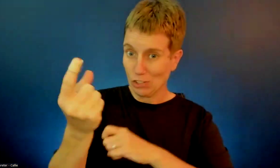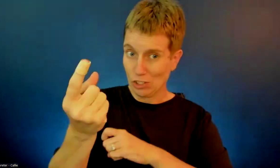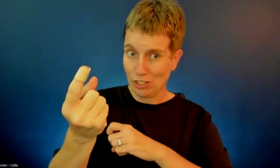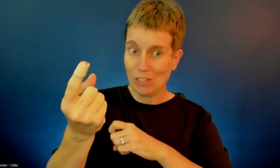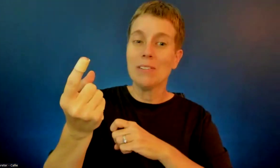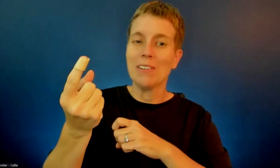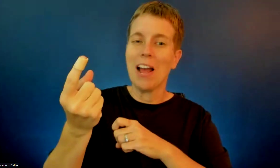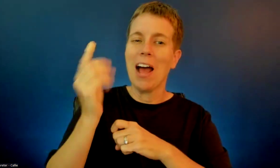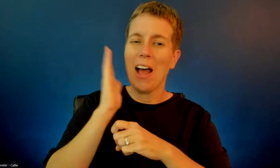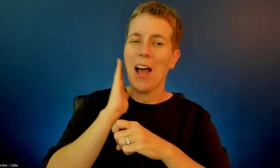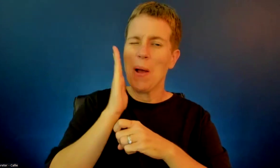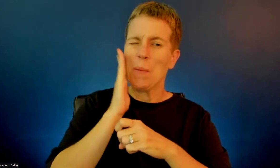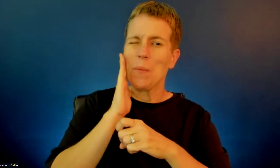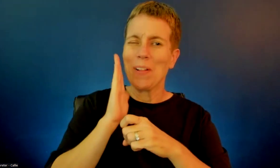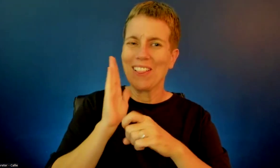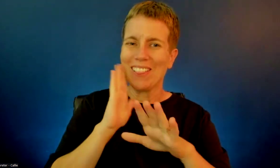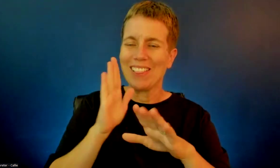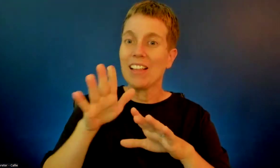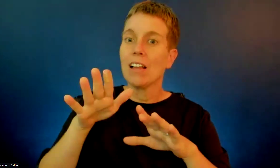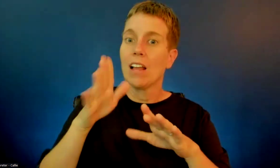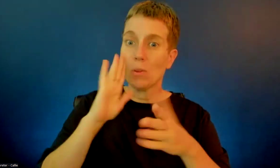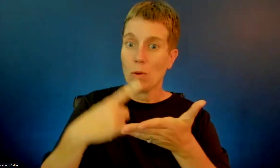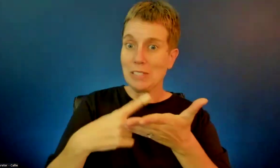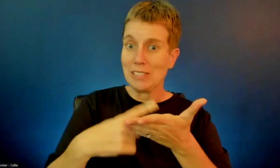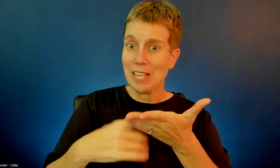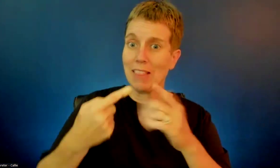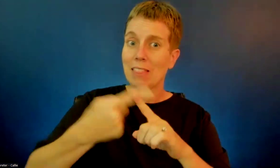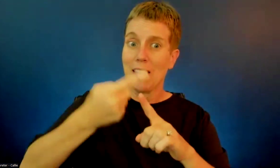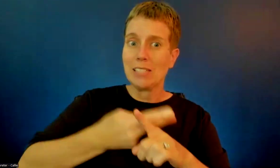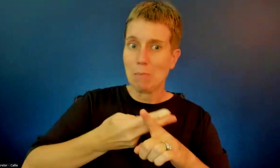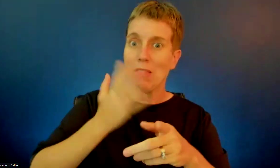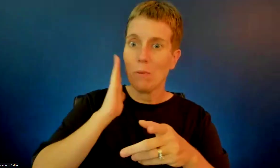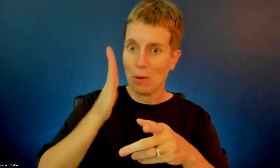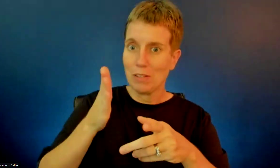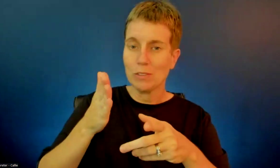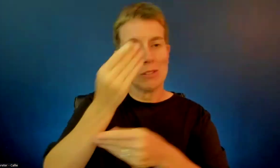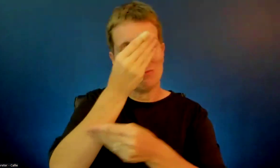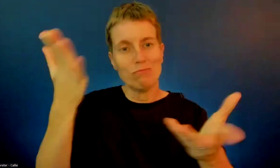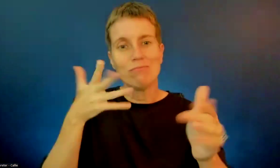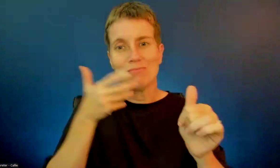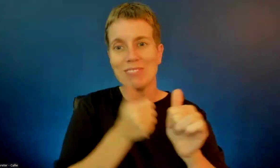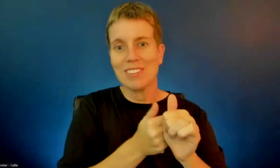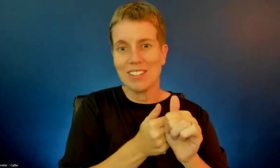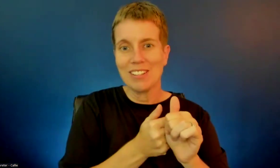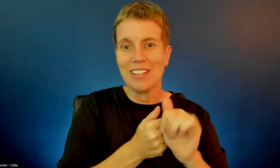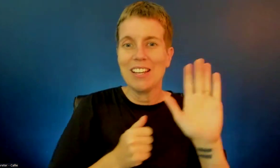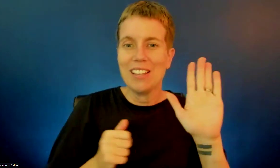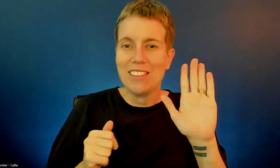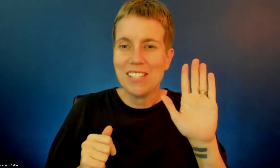probably begin working on that in the next couple of months. So just wanted to give an update to everyone on that.